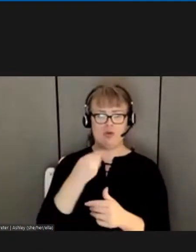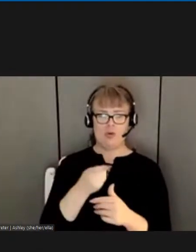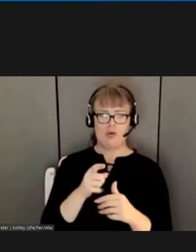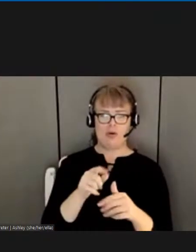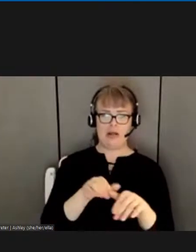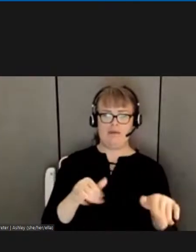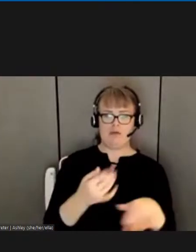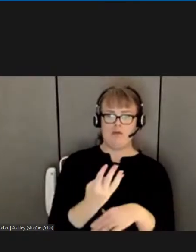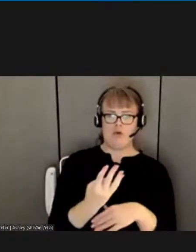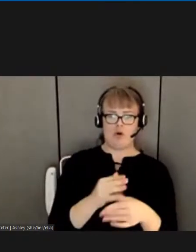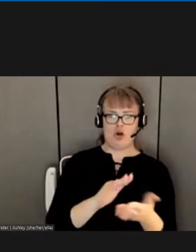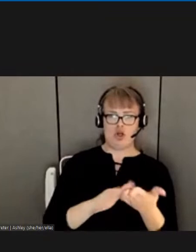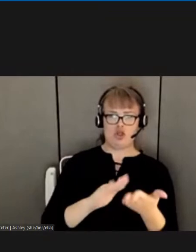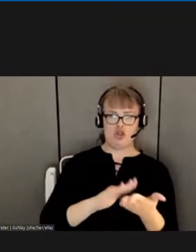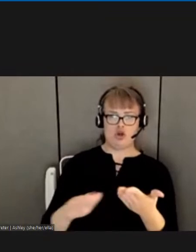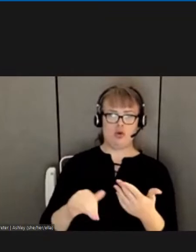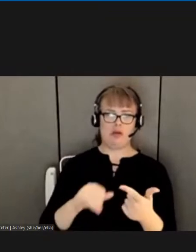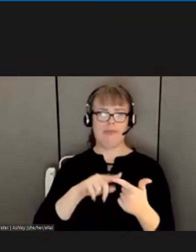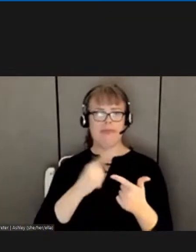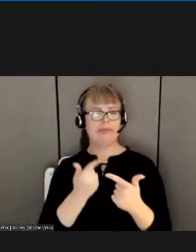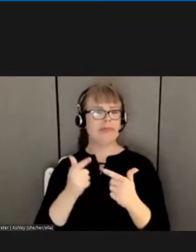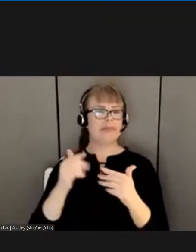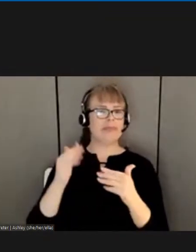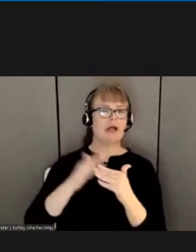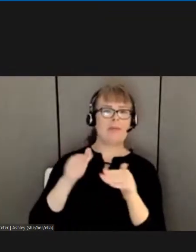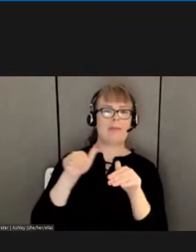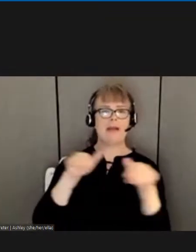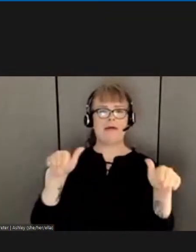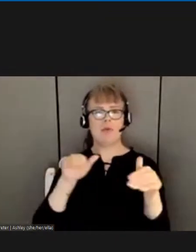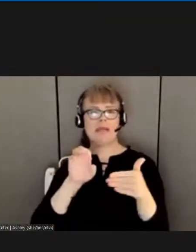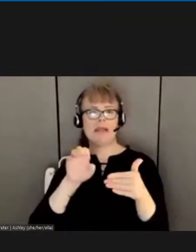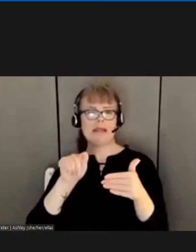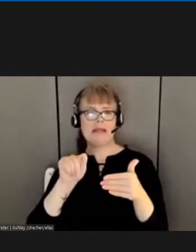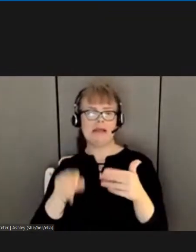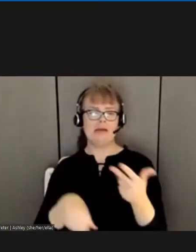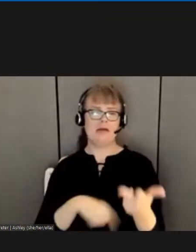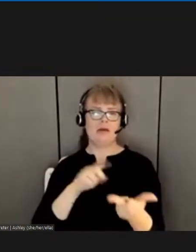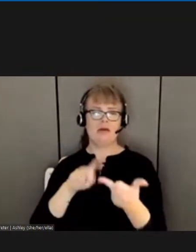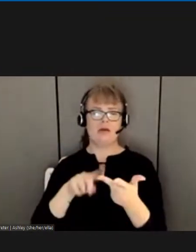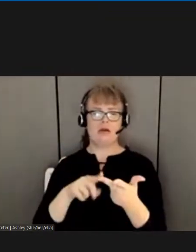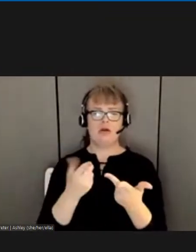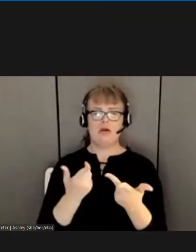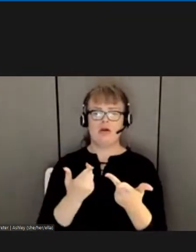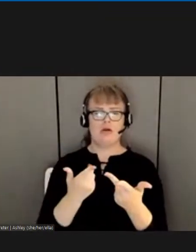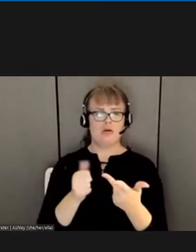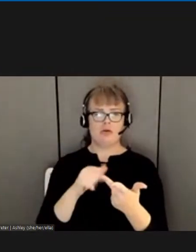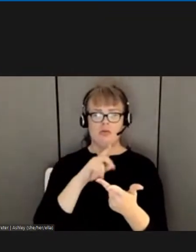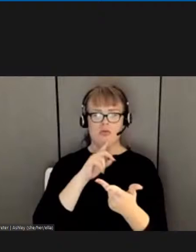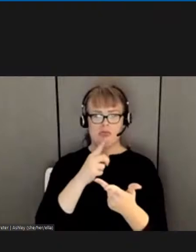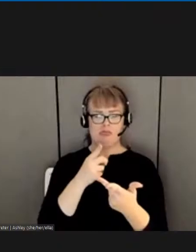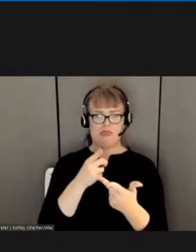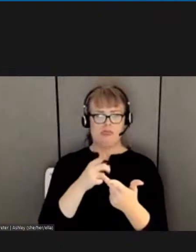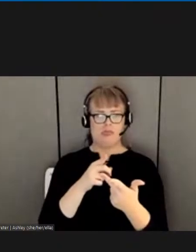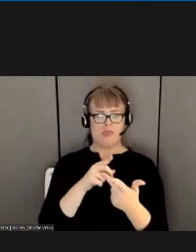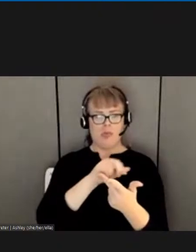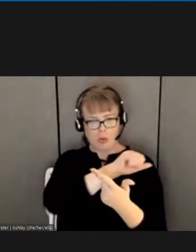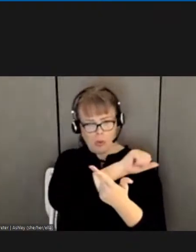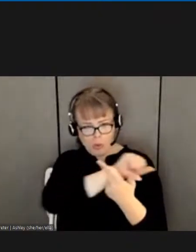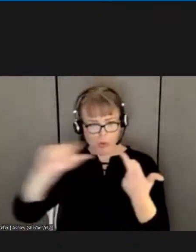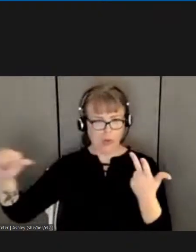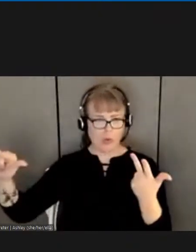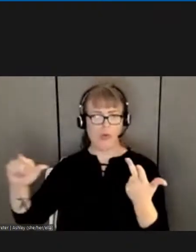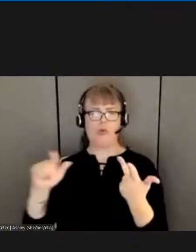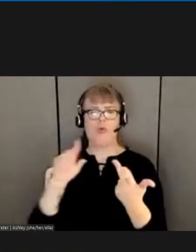or a topped out level 6 or a level 6 with one month everyone gets the top the same amount of cola